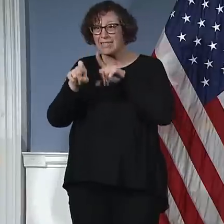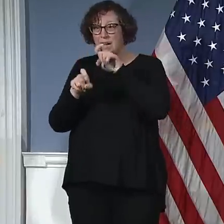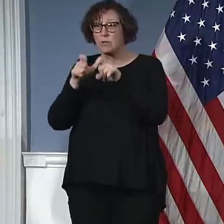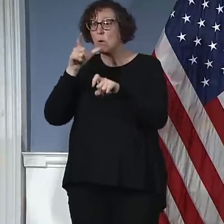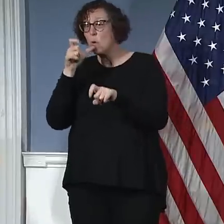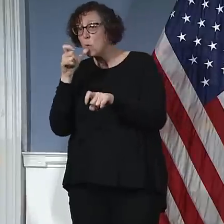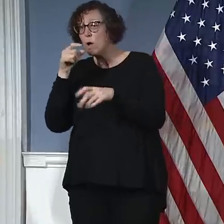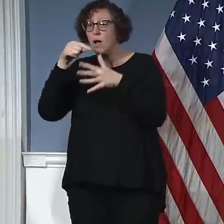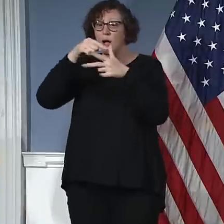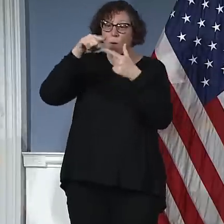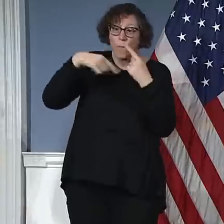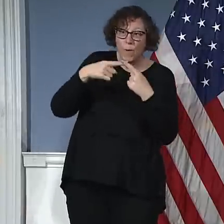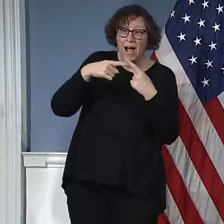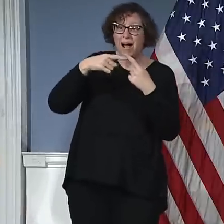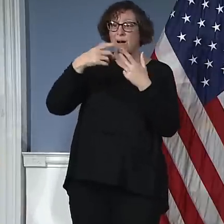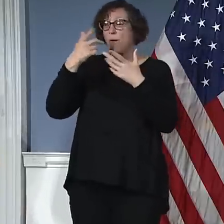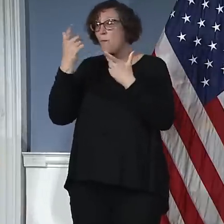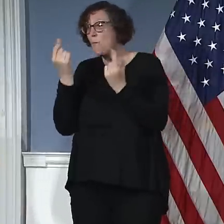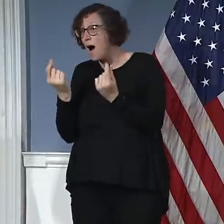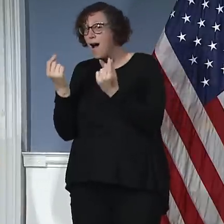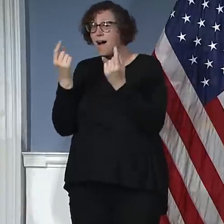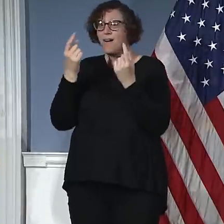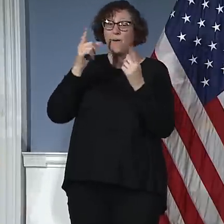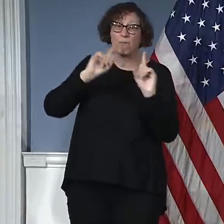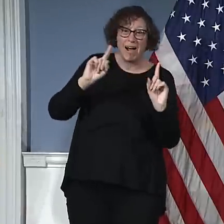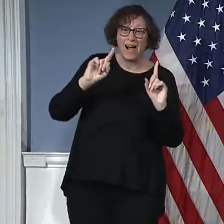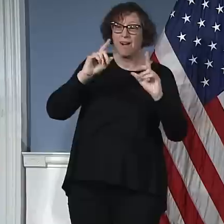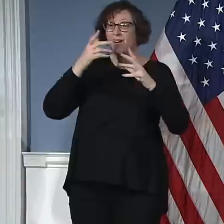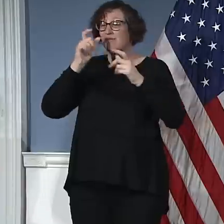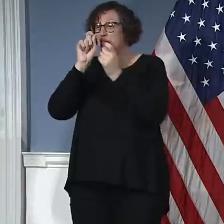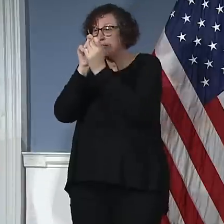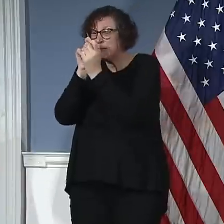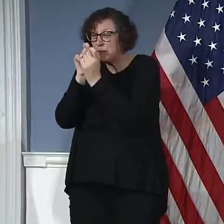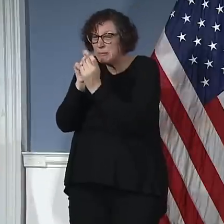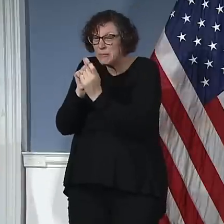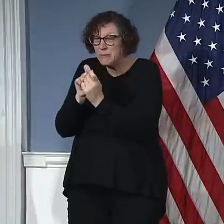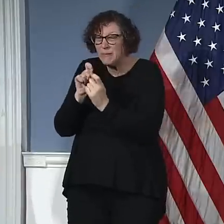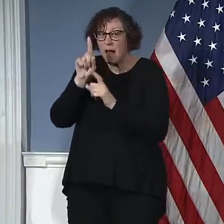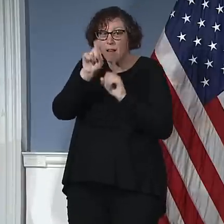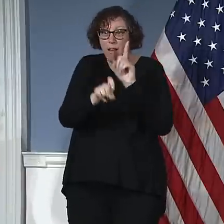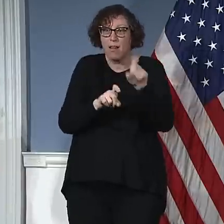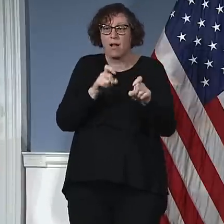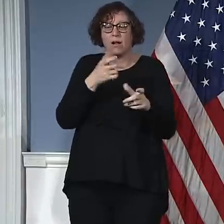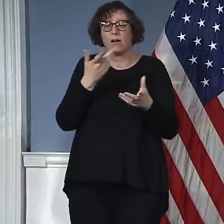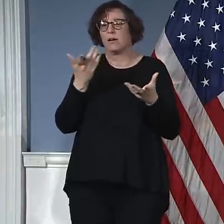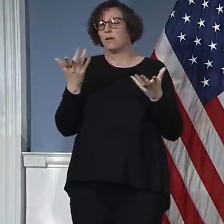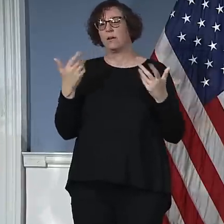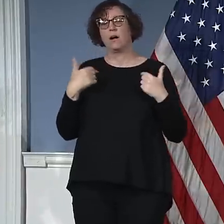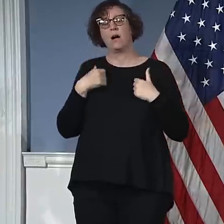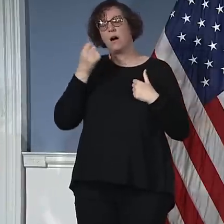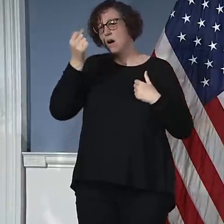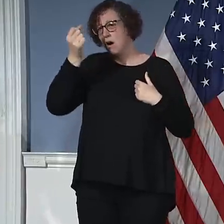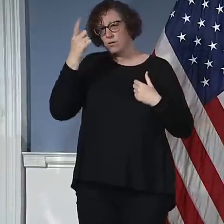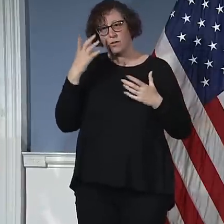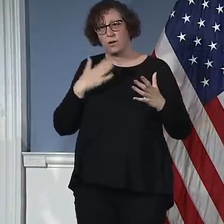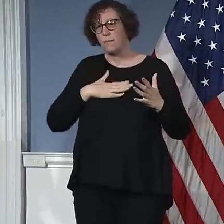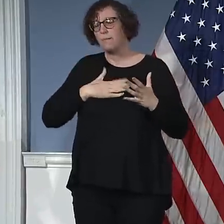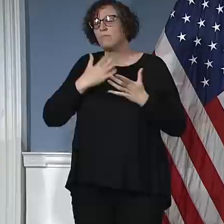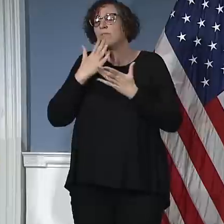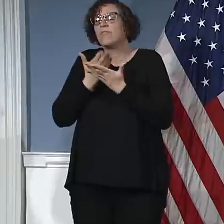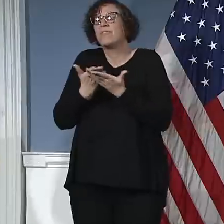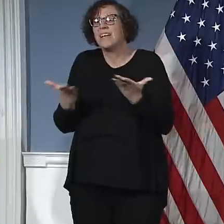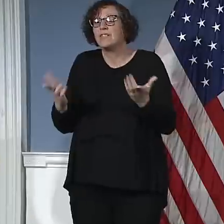things are changing by the hour, even by less constantly. I heard the confirmed